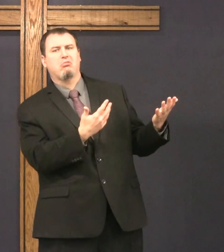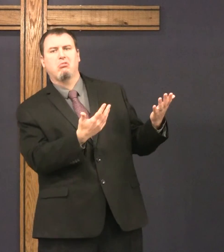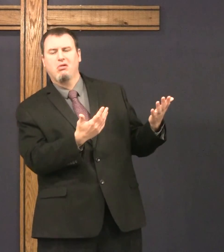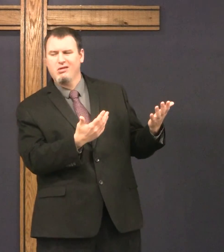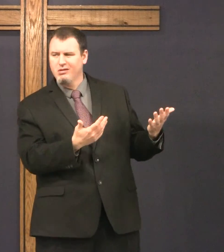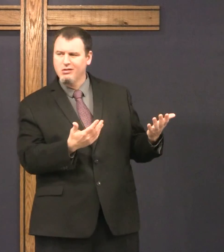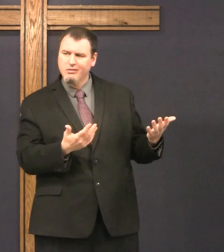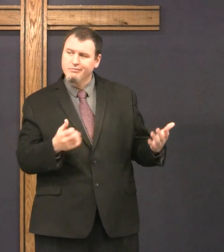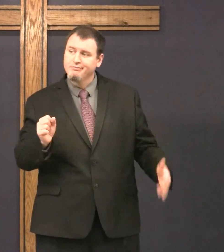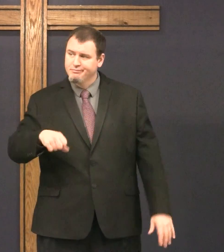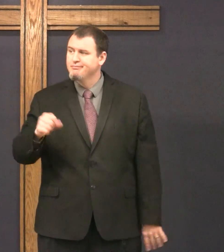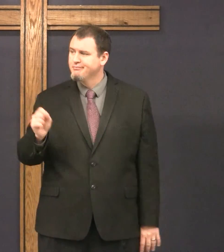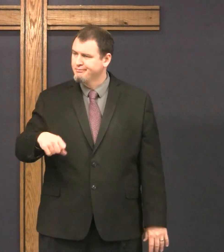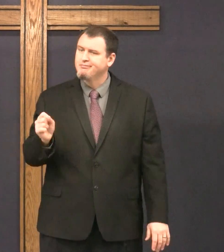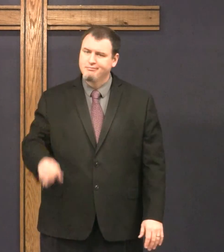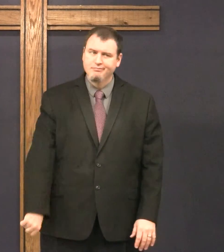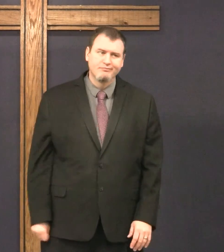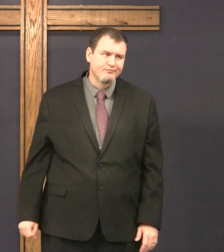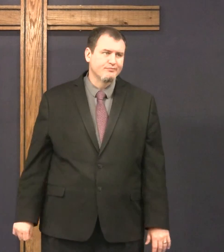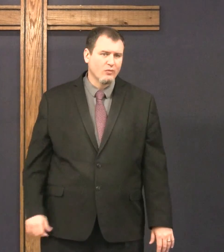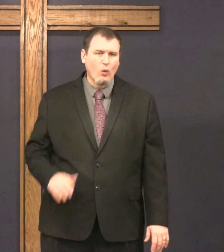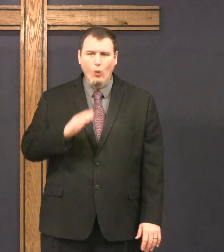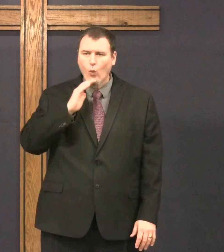Christians are hypocrites. Yeah.